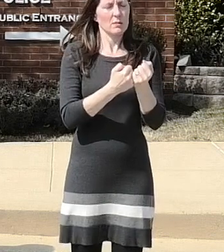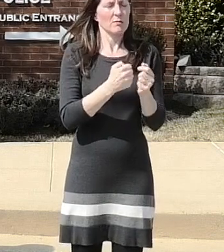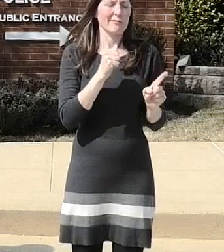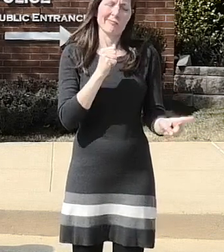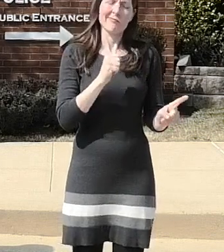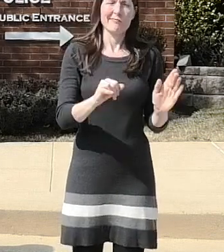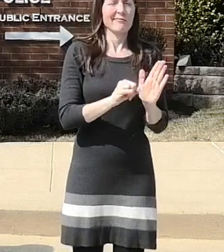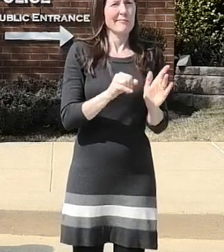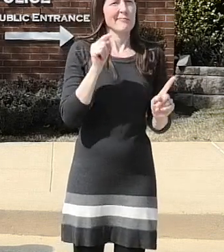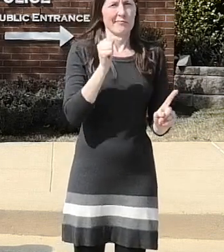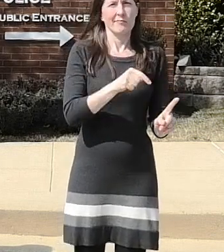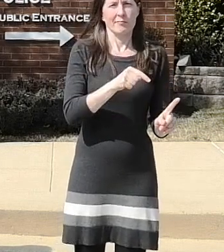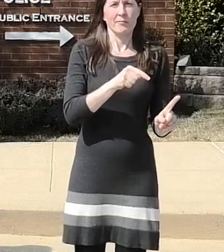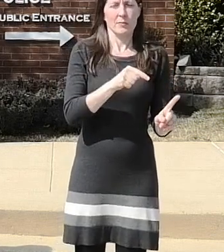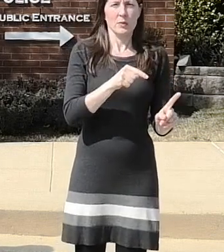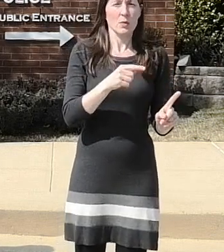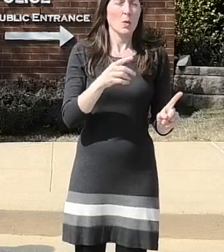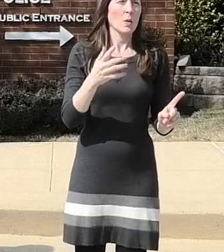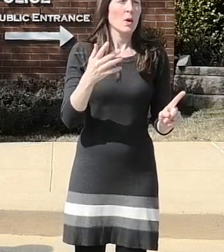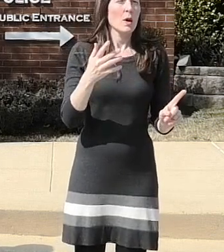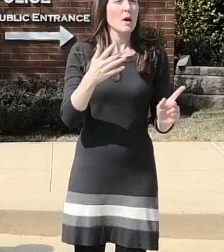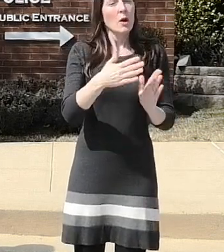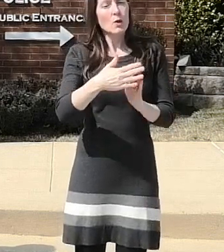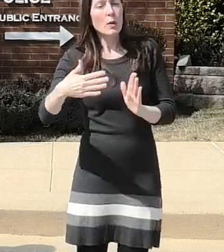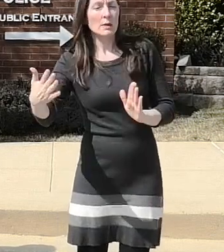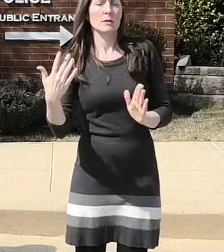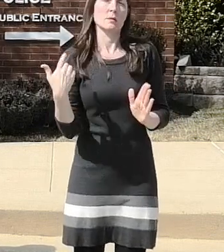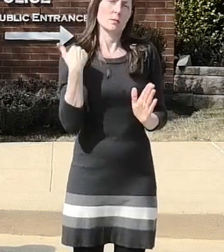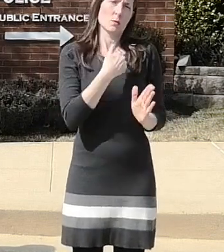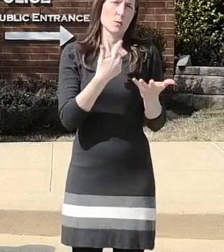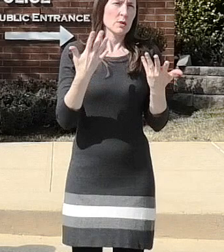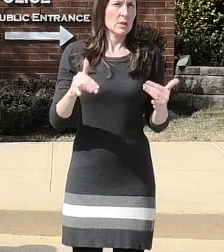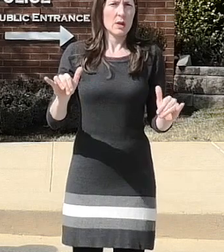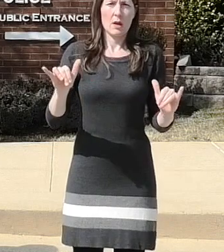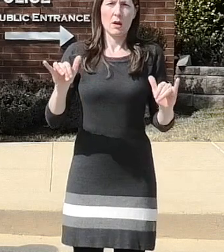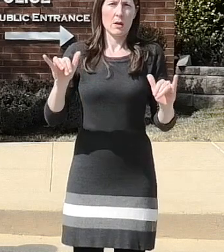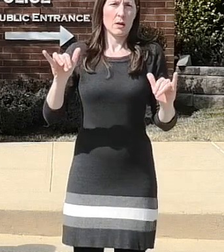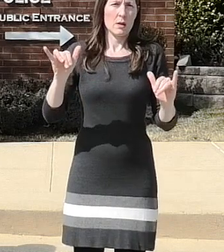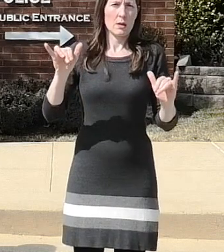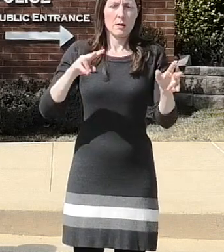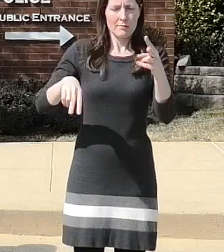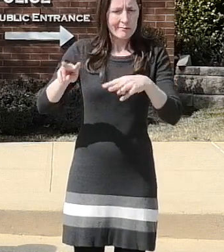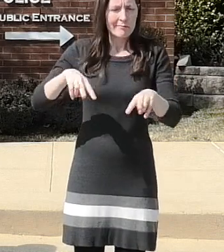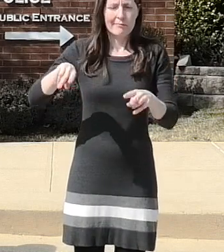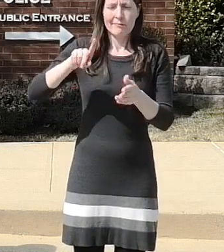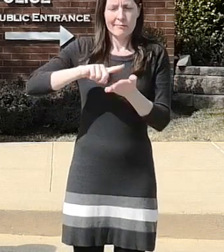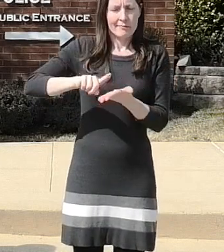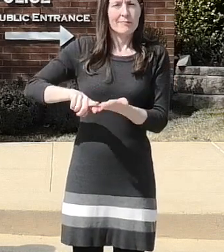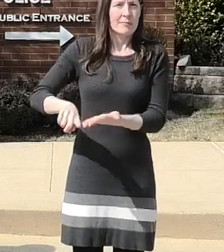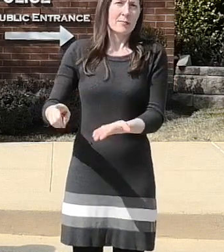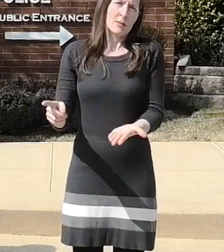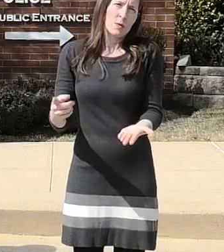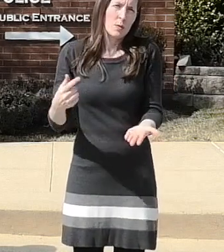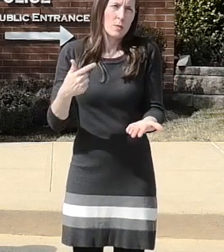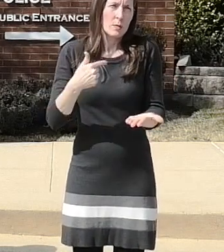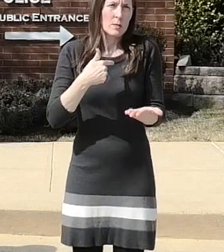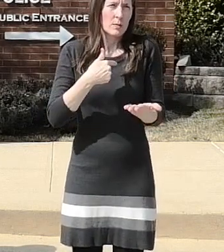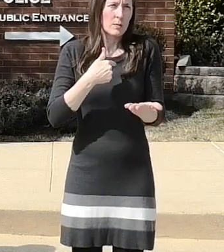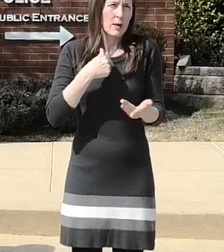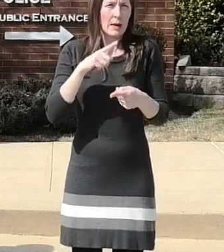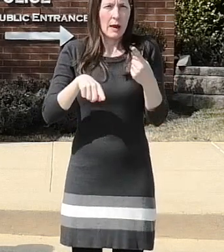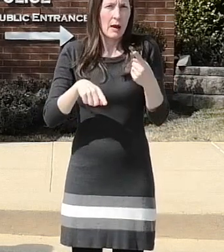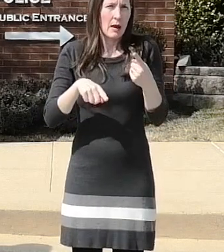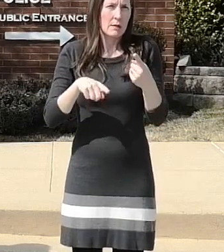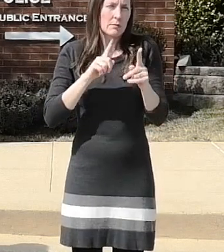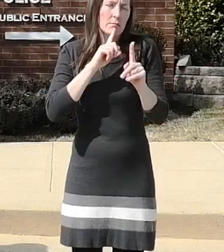the rest of it is kind of still under investigation so i can't really say um much more about that